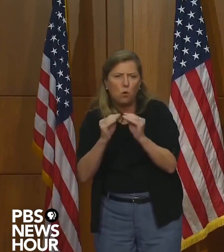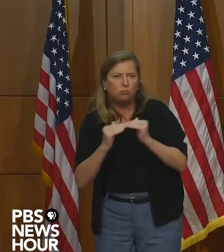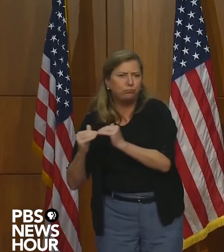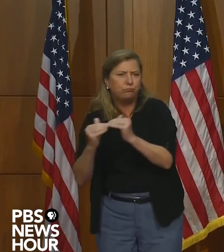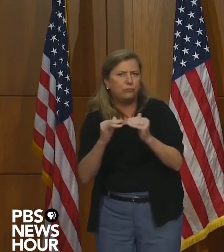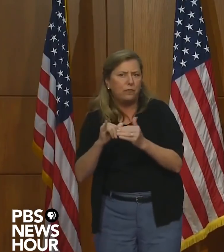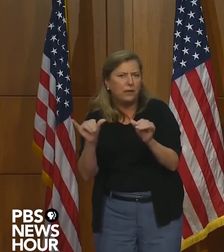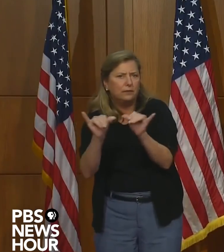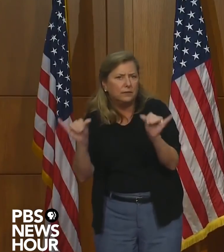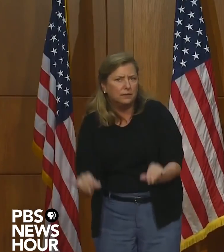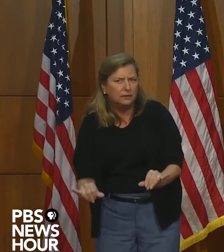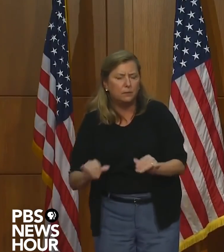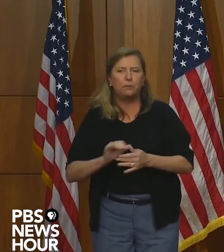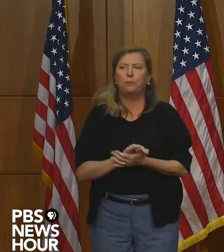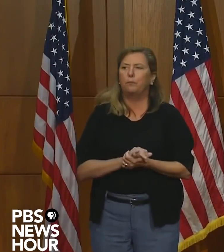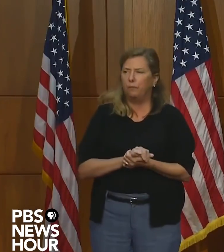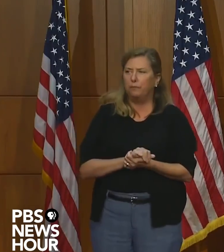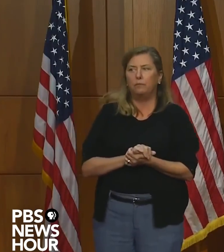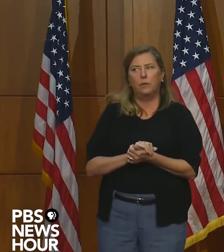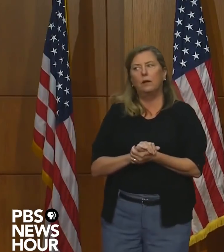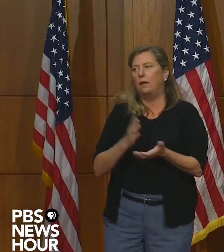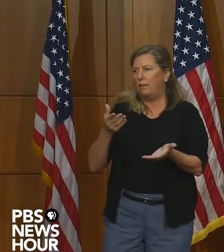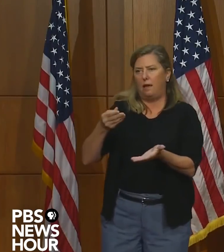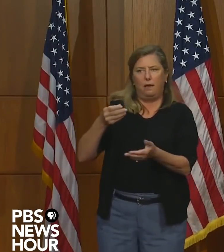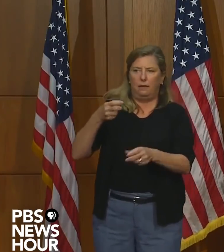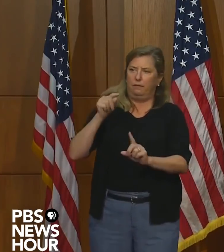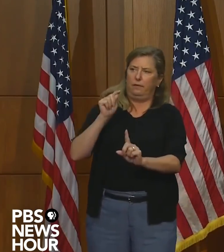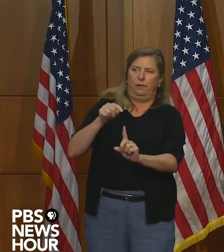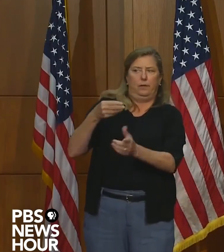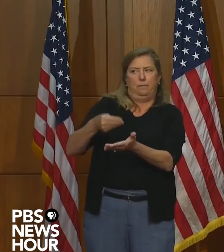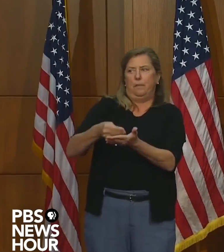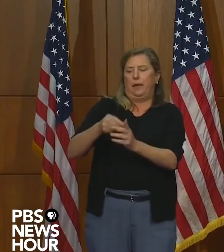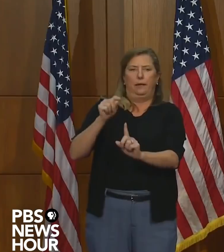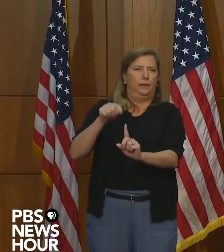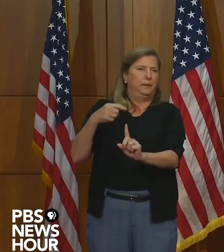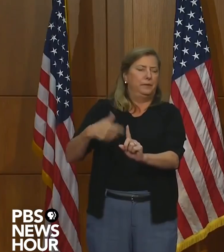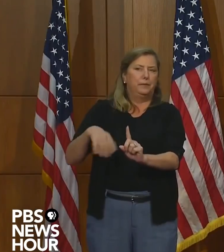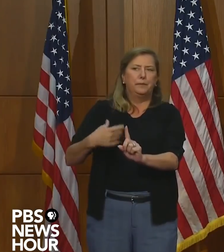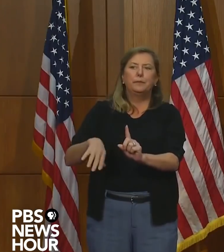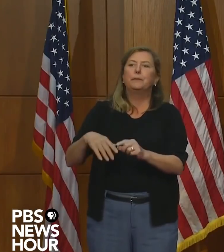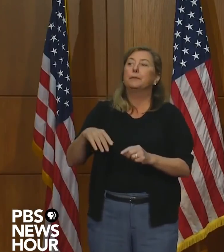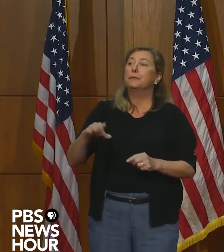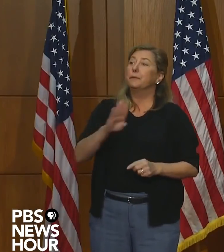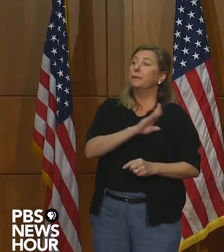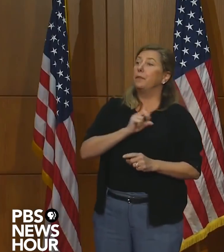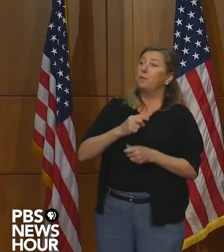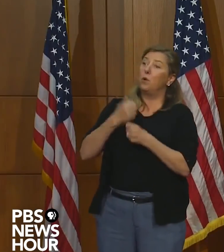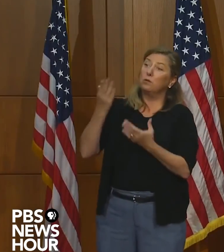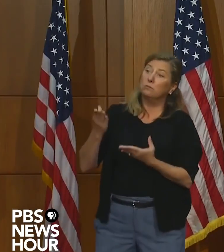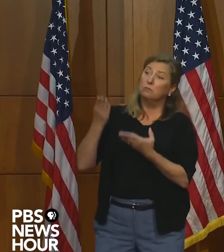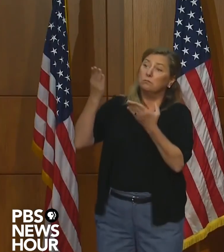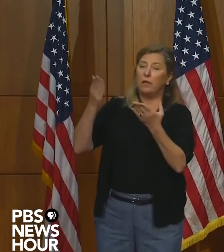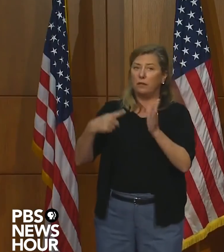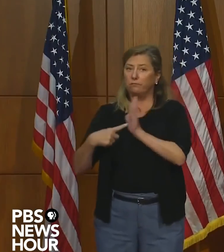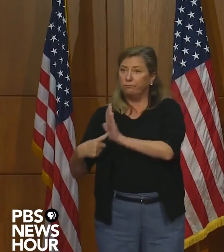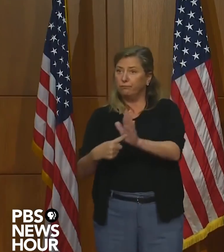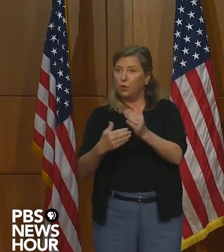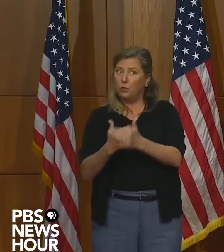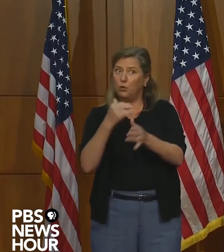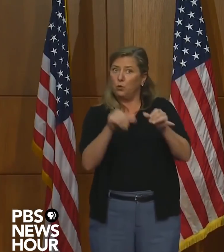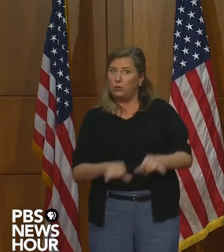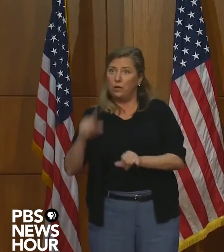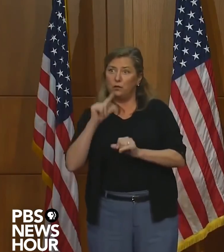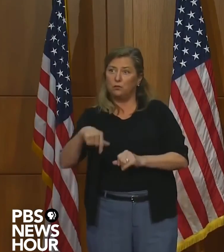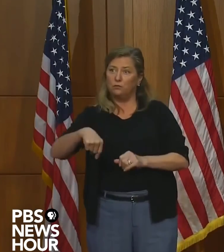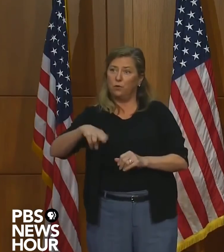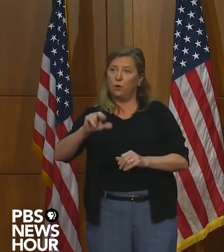We have, we have a lot to do in the funding equity space. The board made recommendations and promulgated new standards of quality,